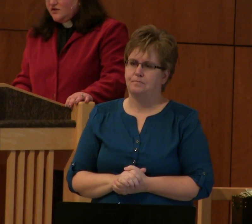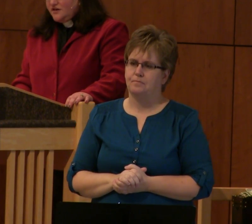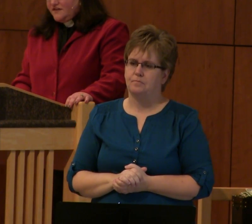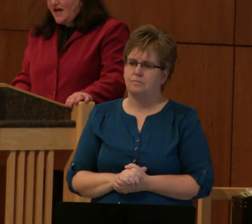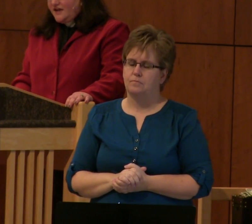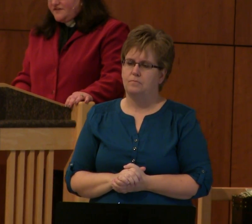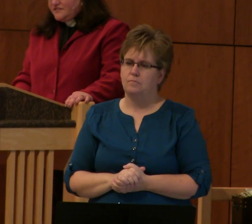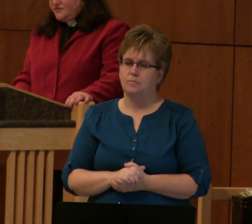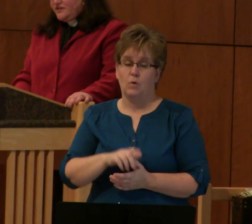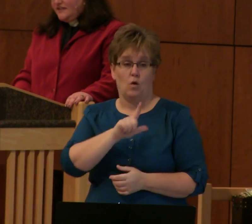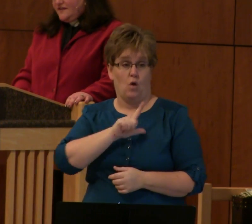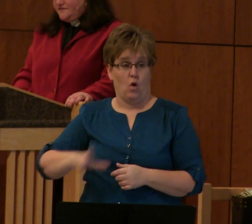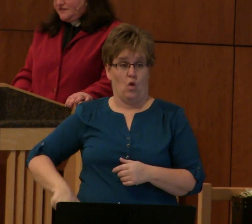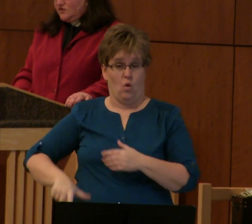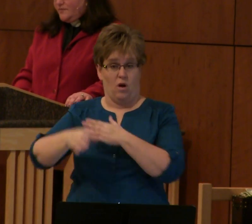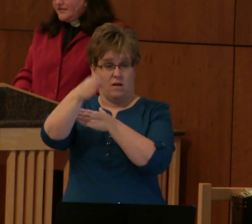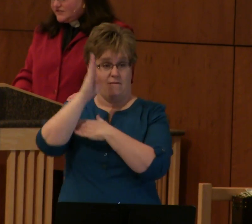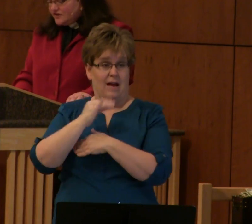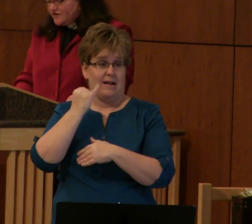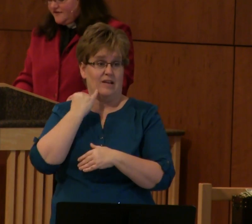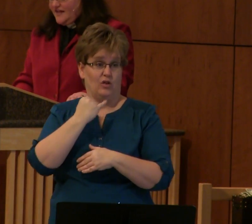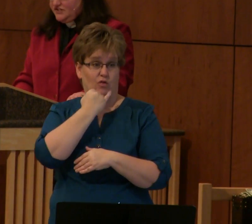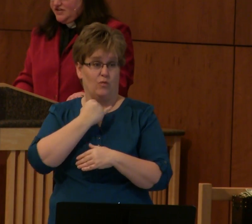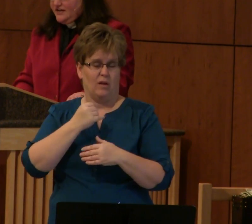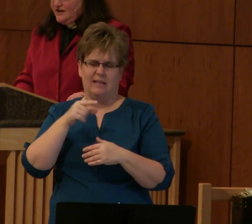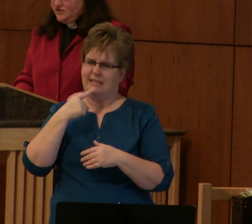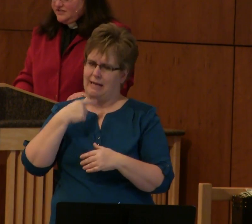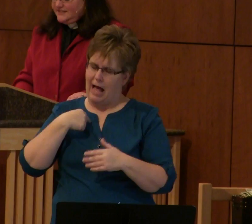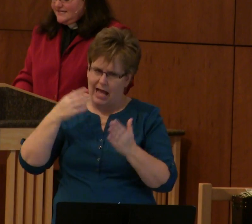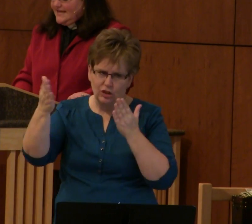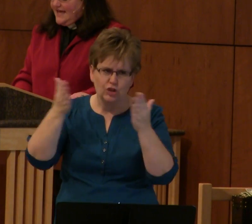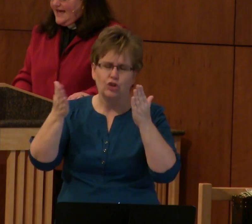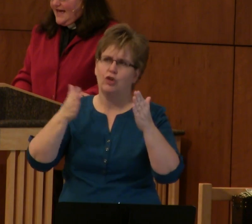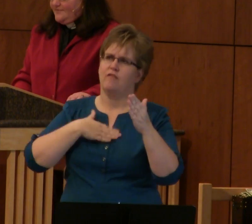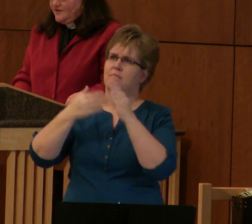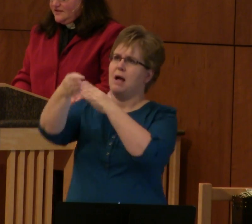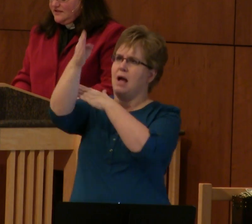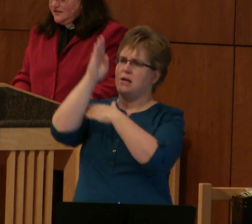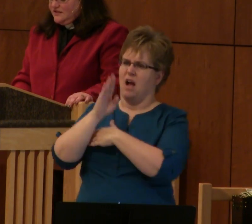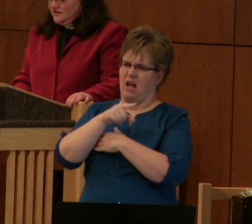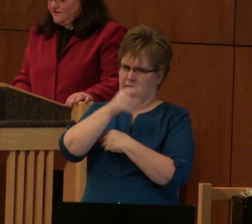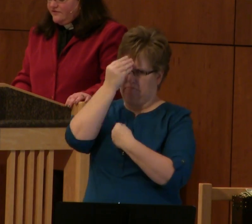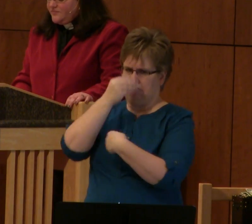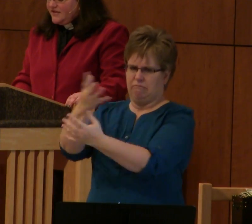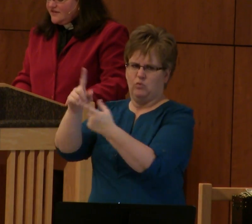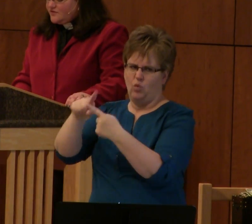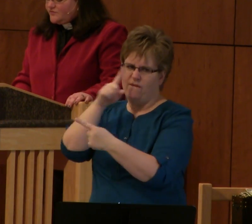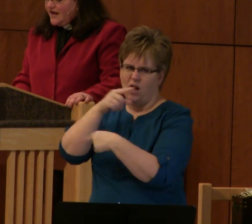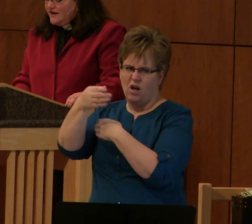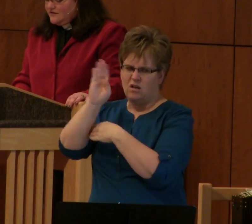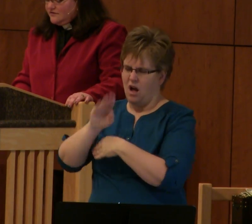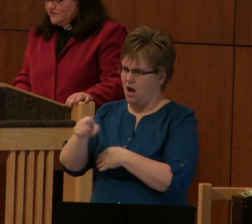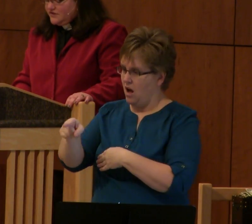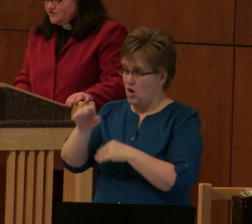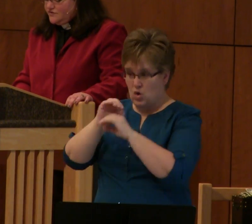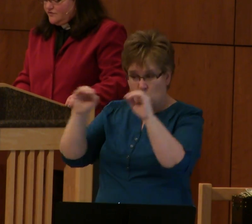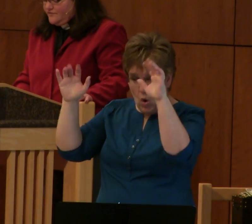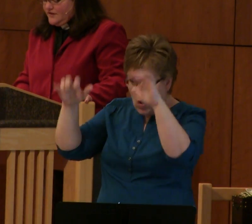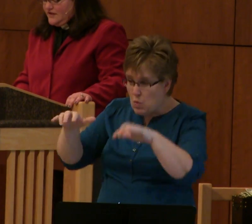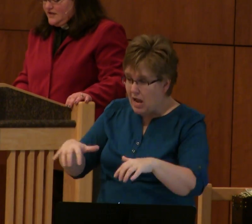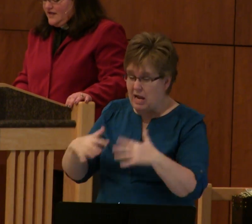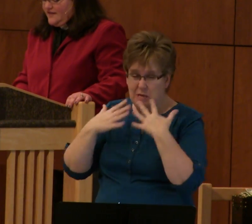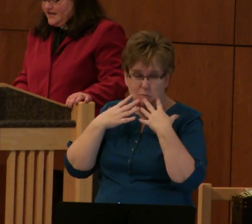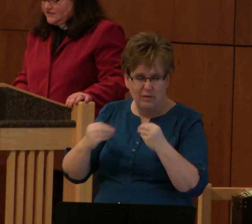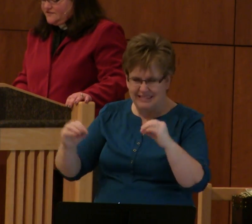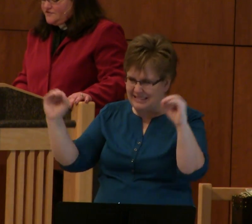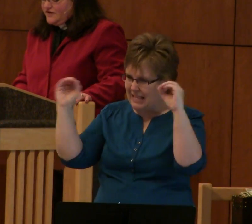As the Lord, the God of Israel, lives, whom I serve, Elijah announces to King Ahab, there will be neither rain nor dew